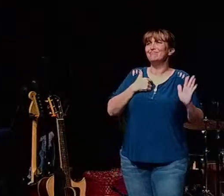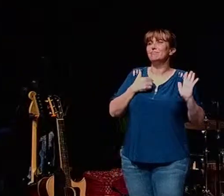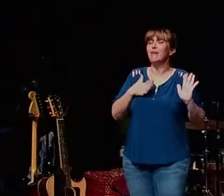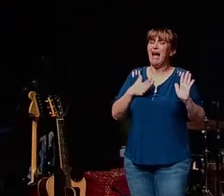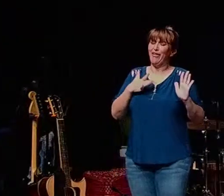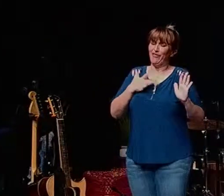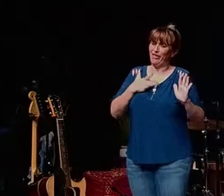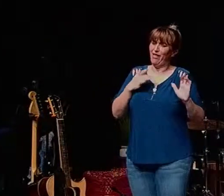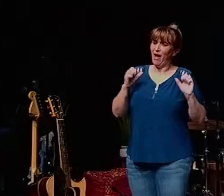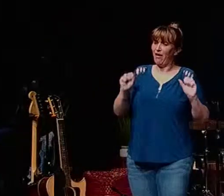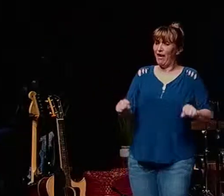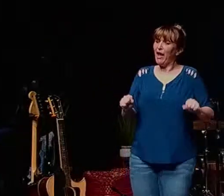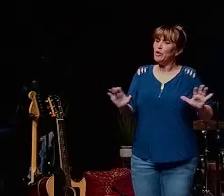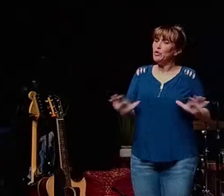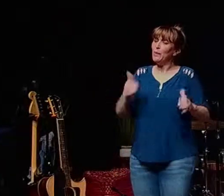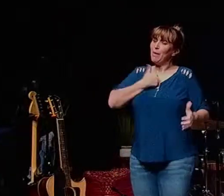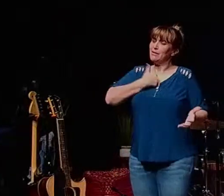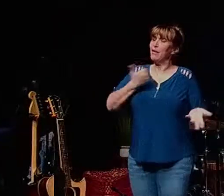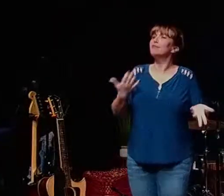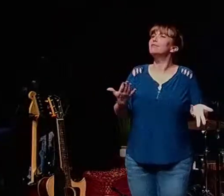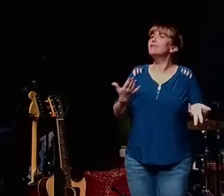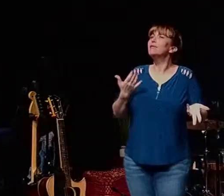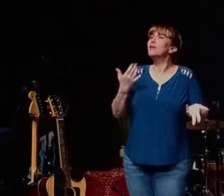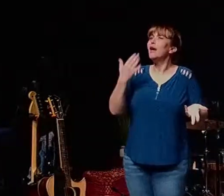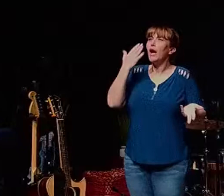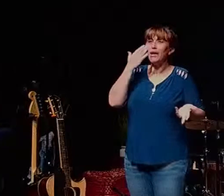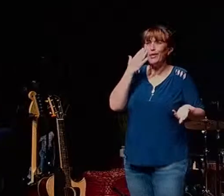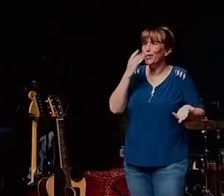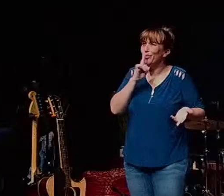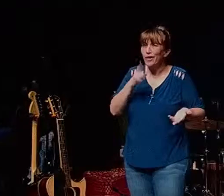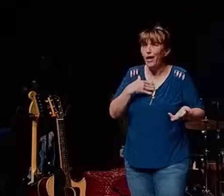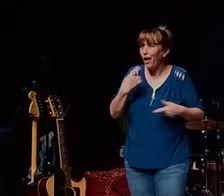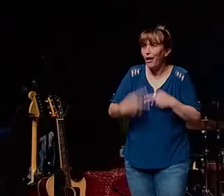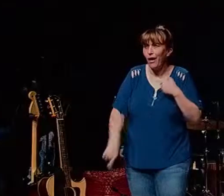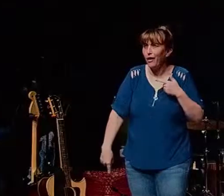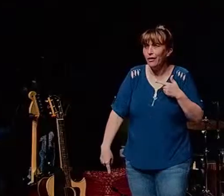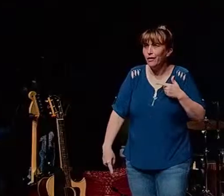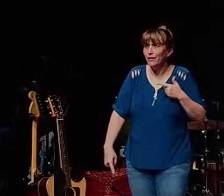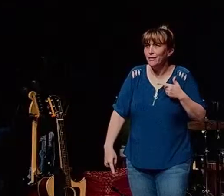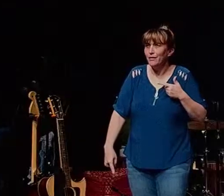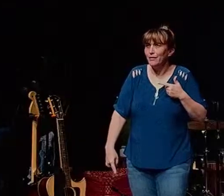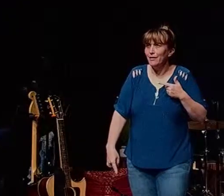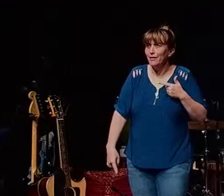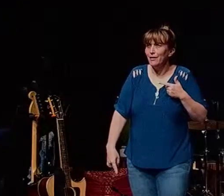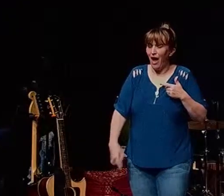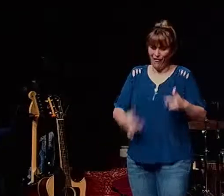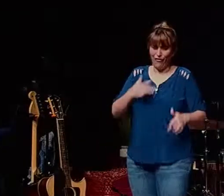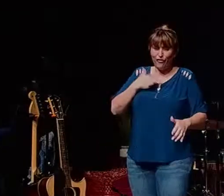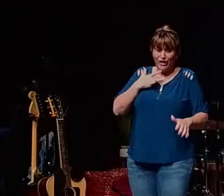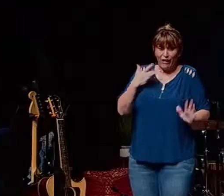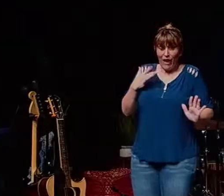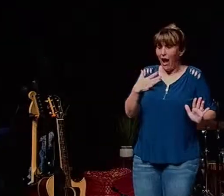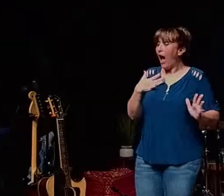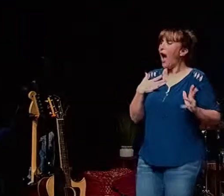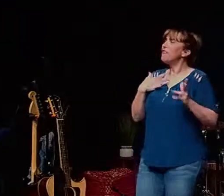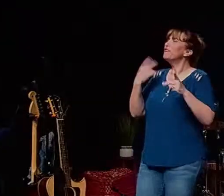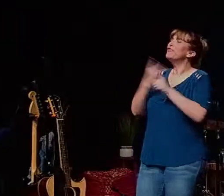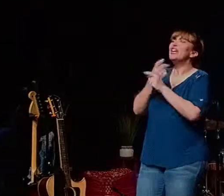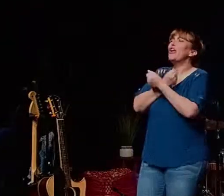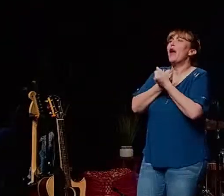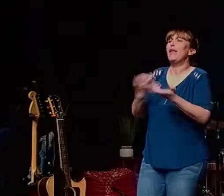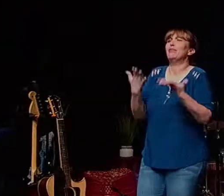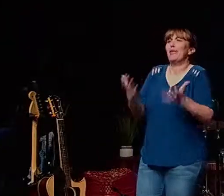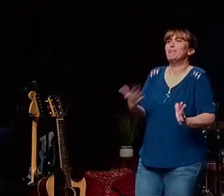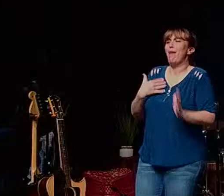i feel i can do it myself and i know for a fact that i cannot do it myself i feel like i'm i have it all figured out